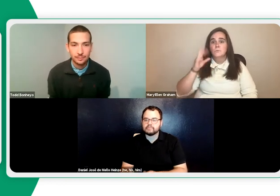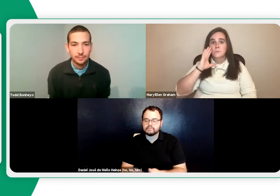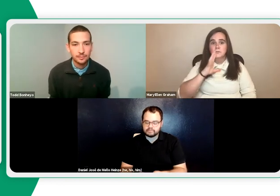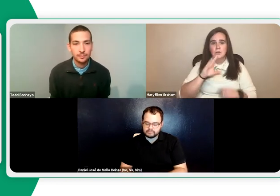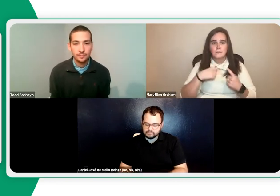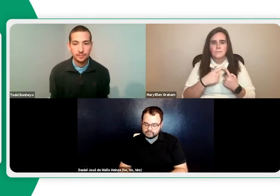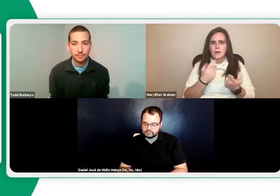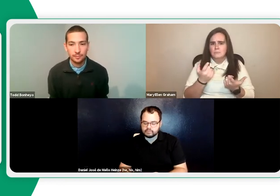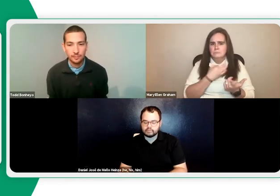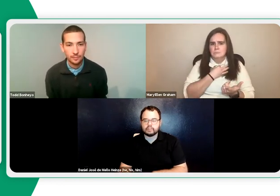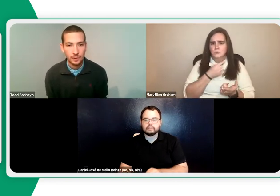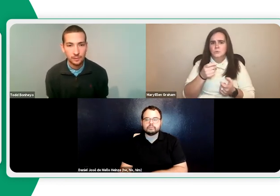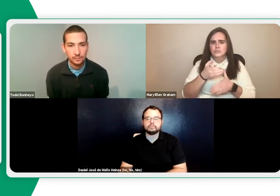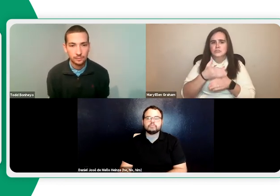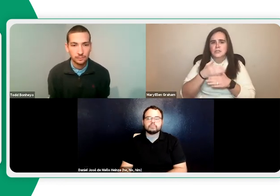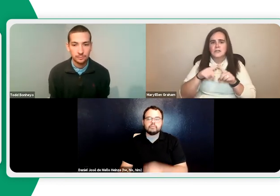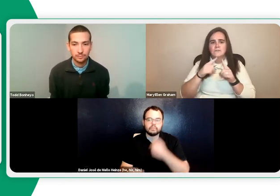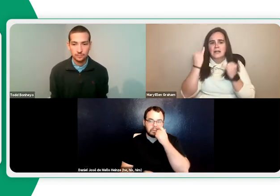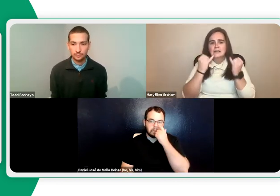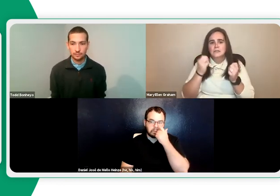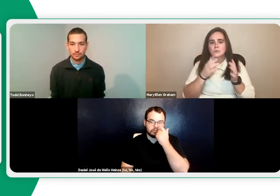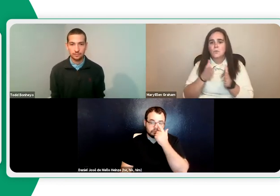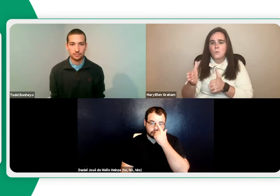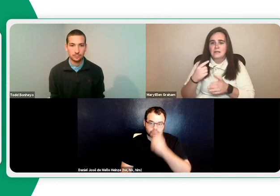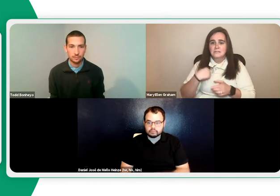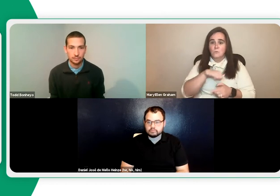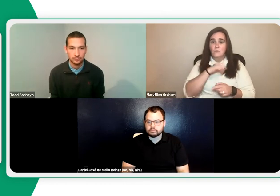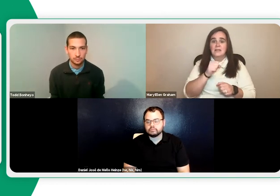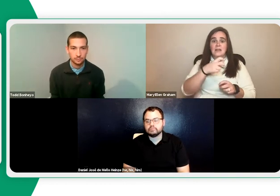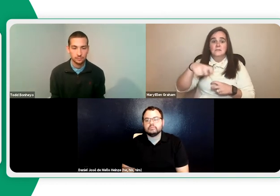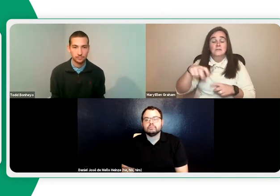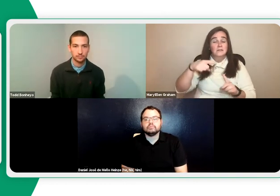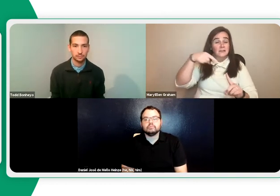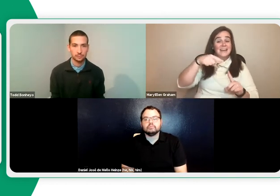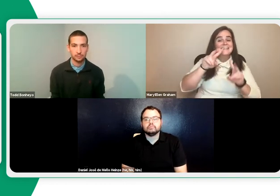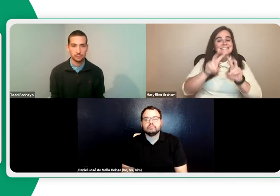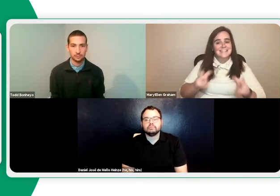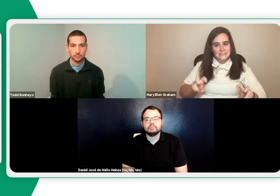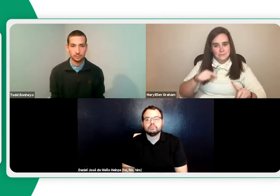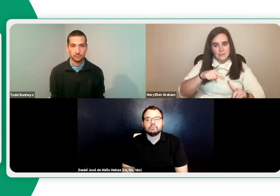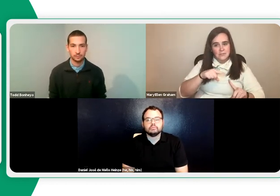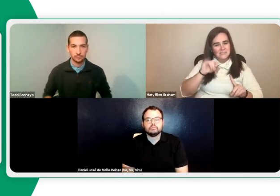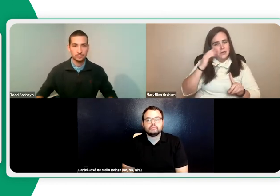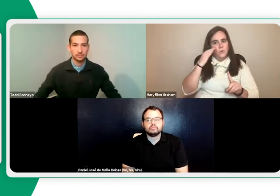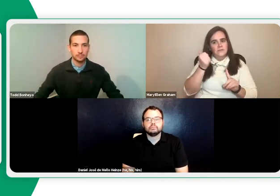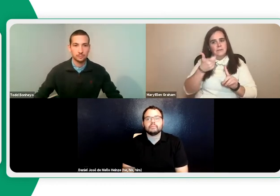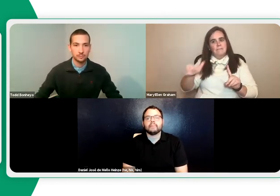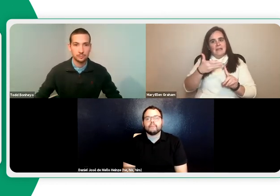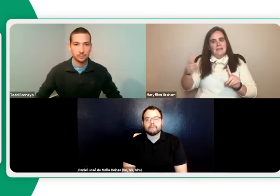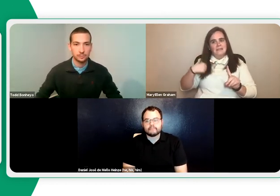So for the sake of time, need to continue on. Mary is saying the next question is, can you share some ideas or ways